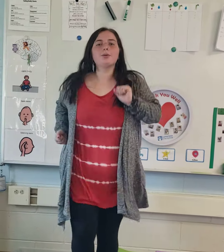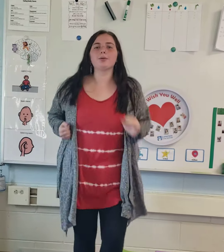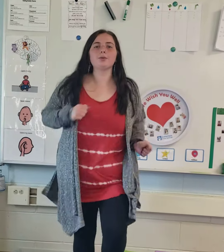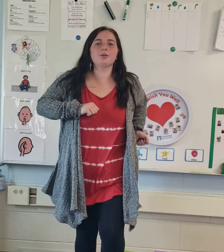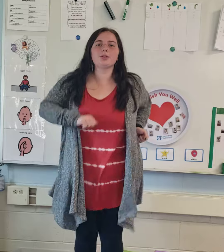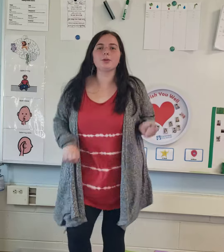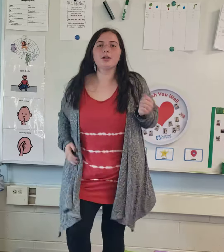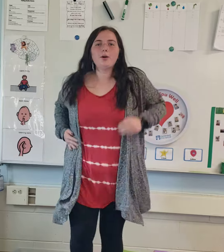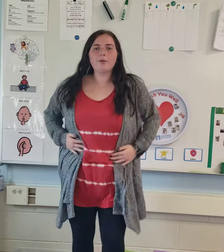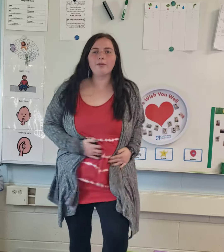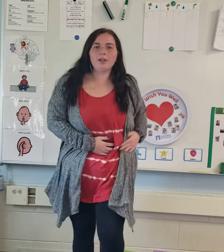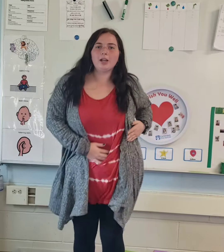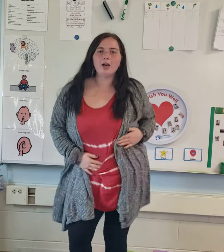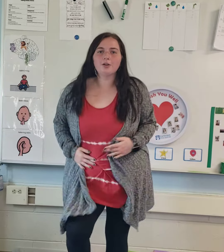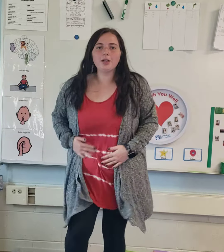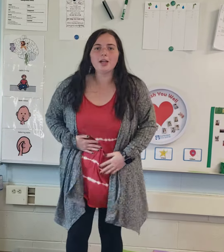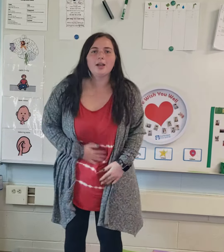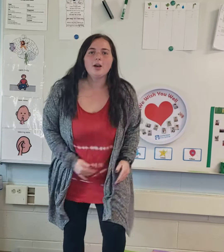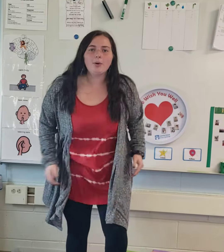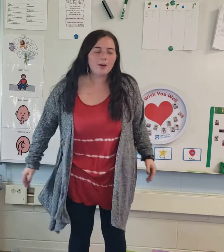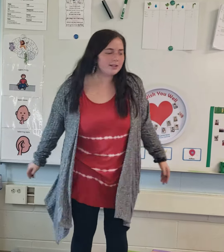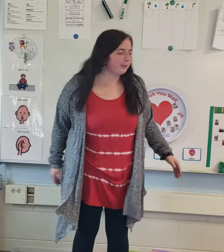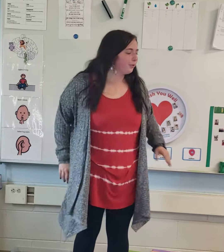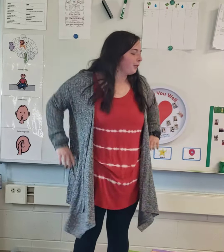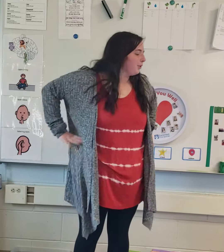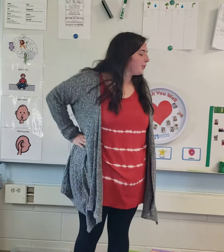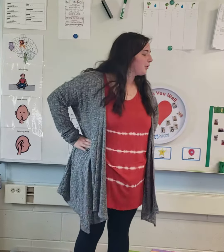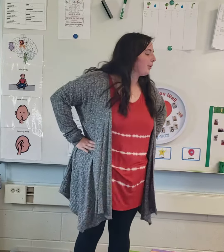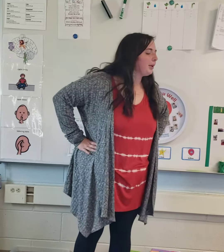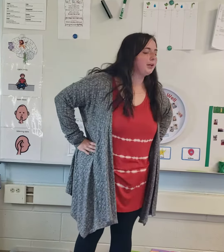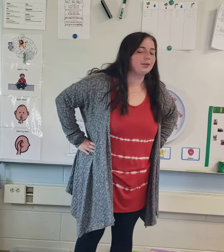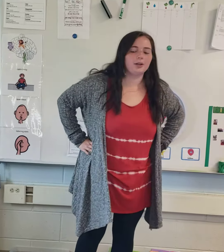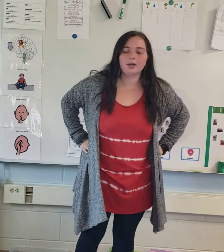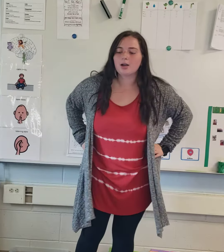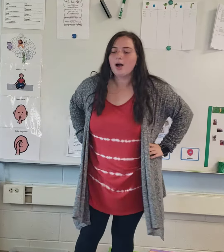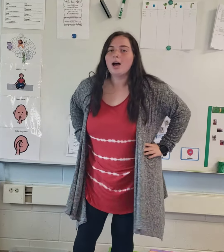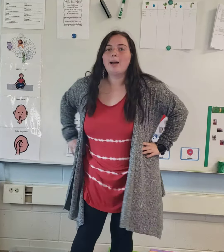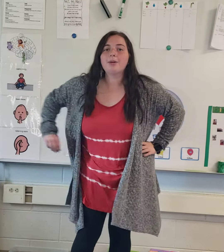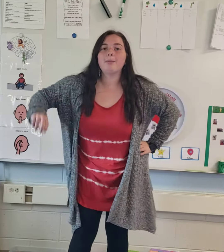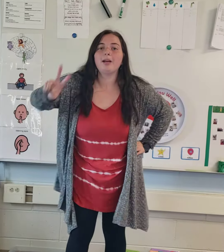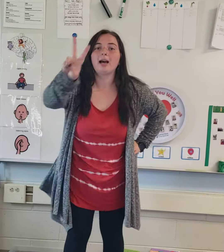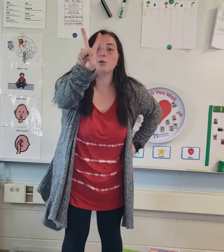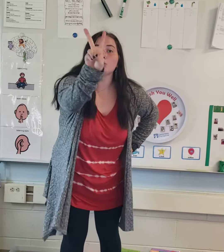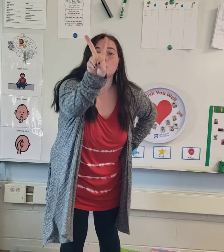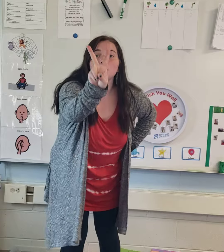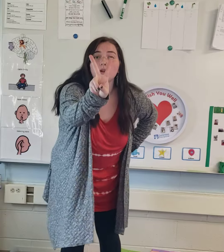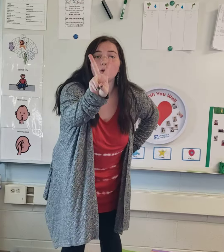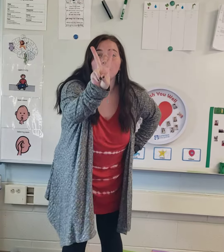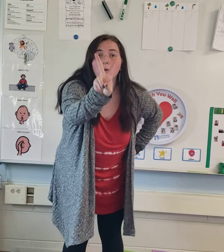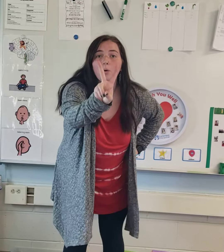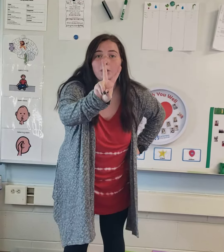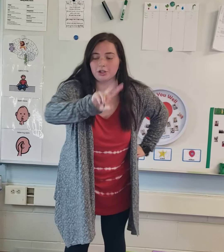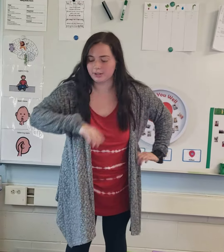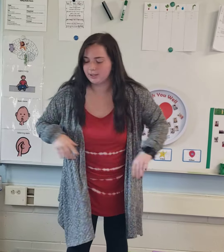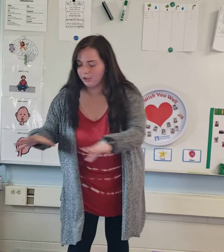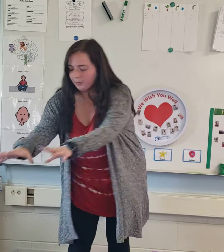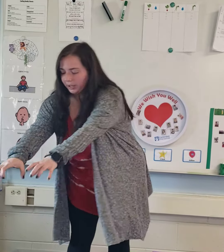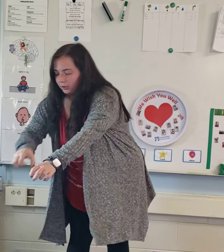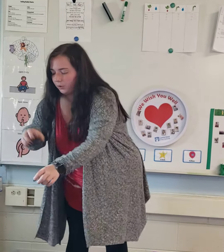to the grocery store. We're feeling hungry. We want some fruit, so I'm going to look. I'm going to pick out two oranges. Can you pick out two